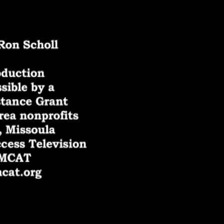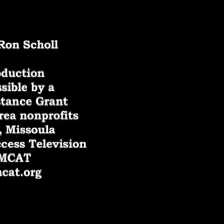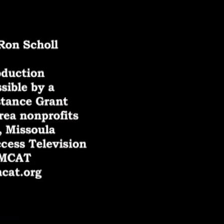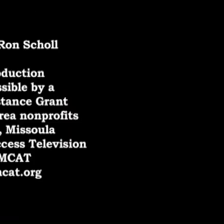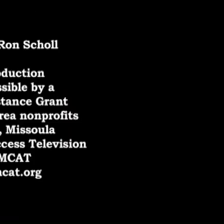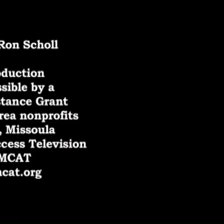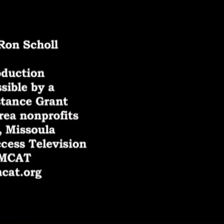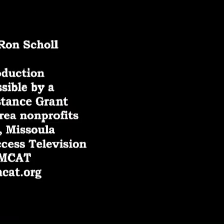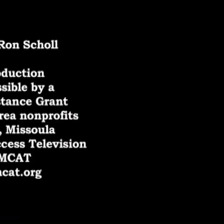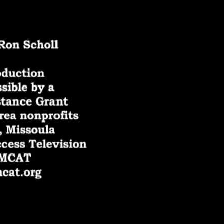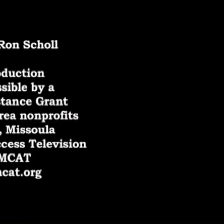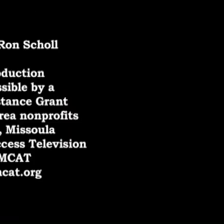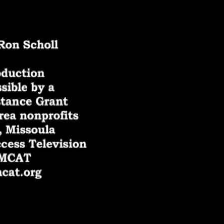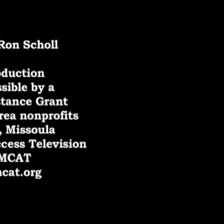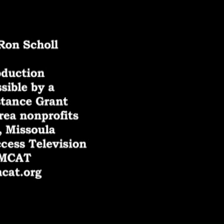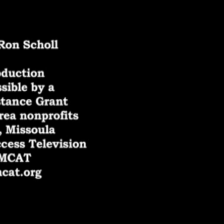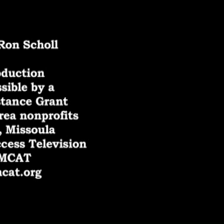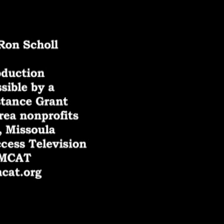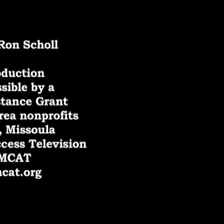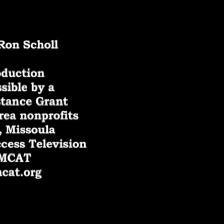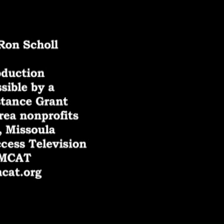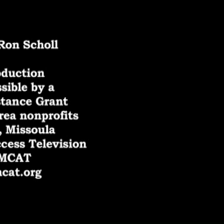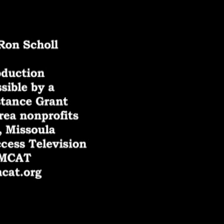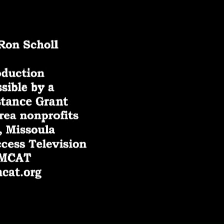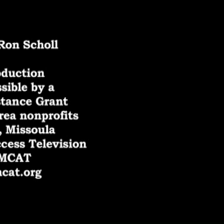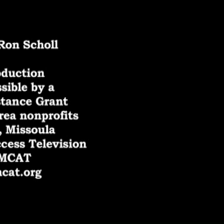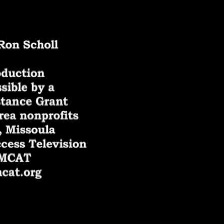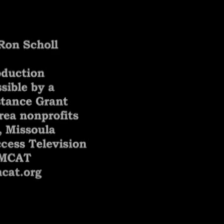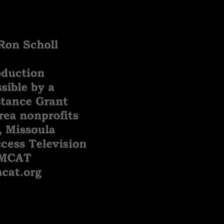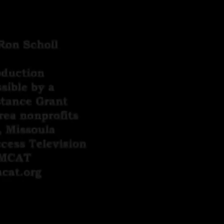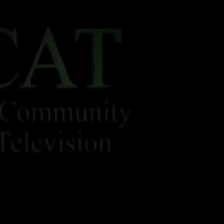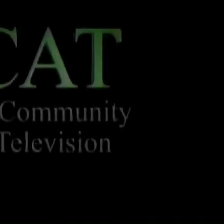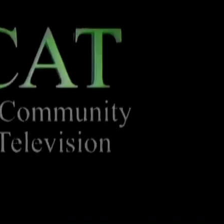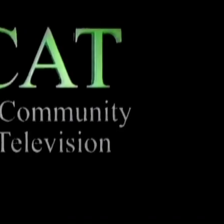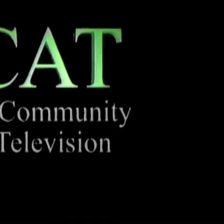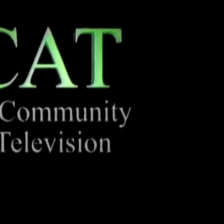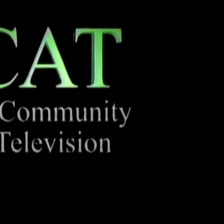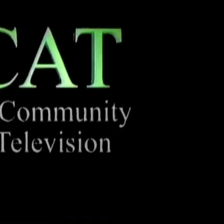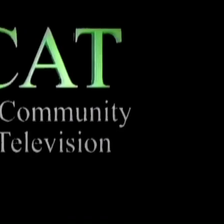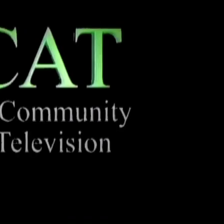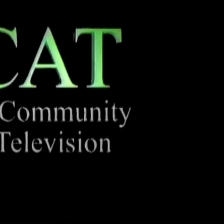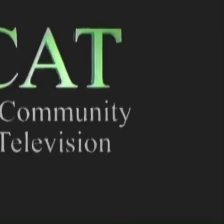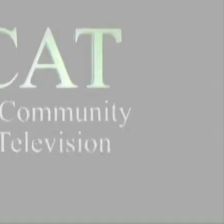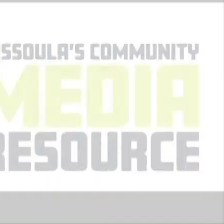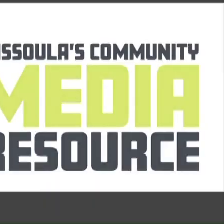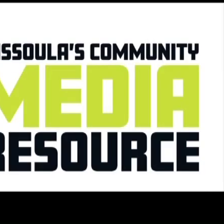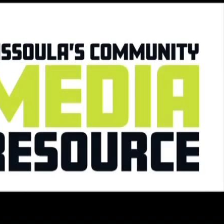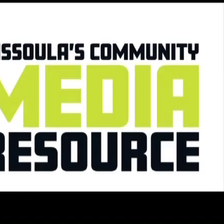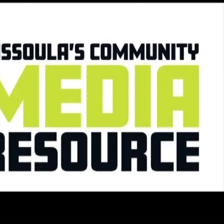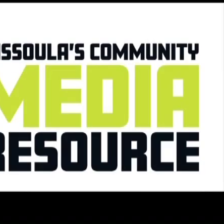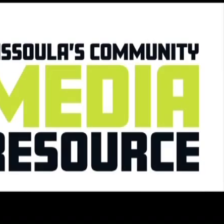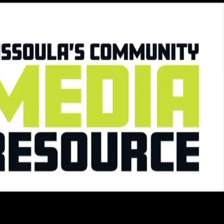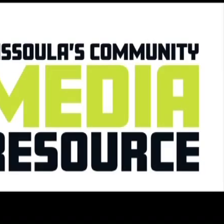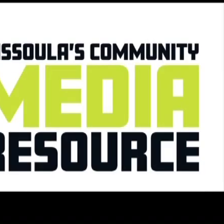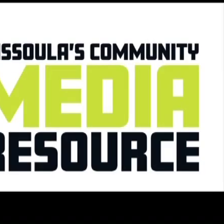we Thank